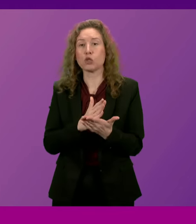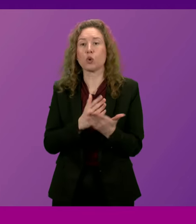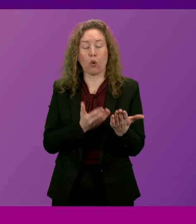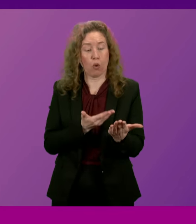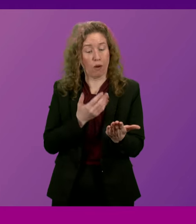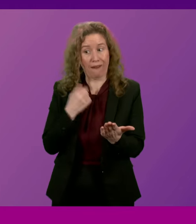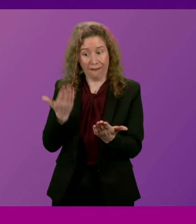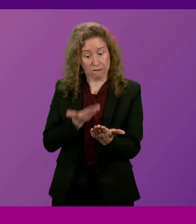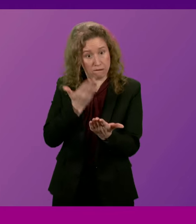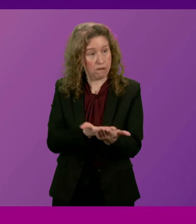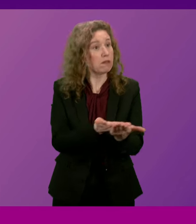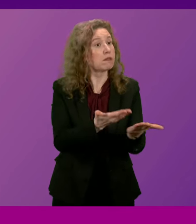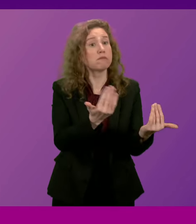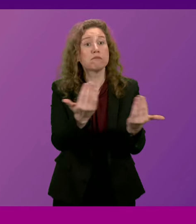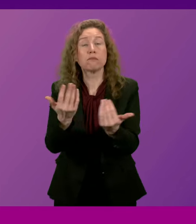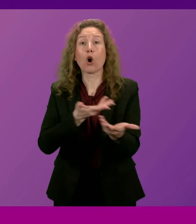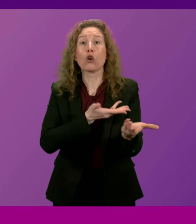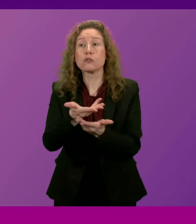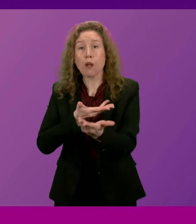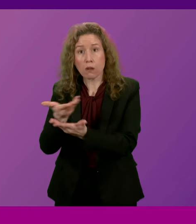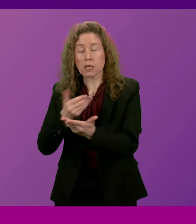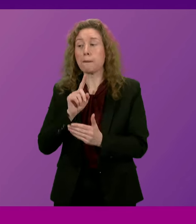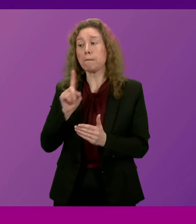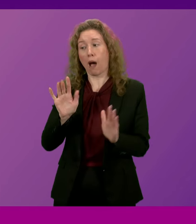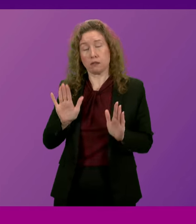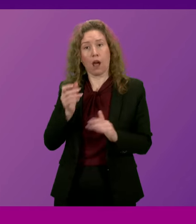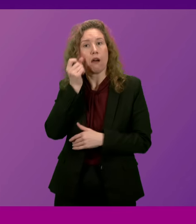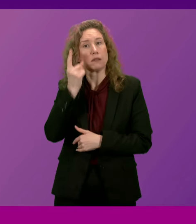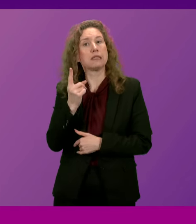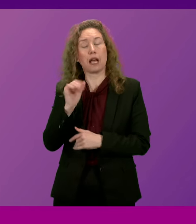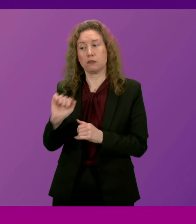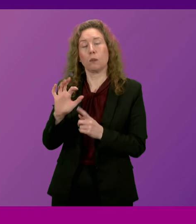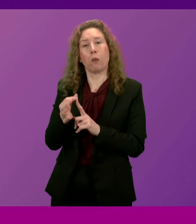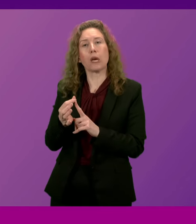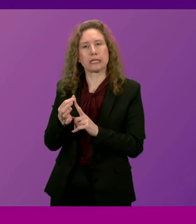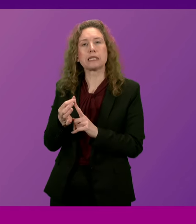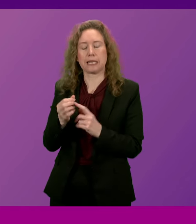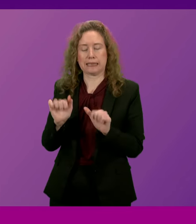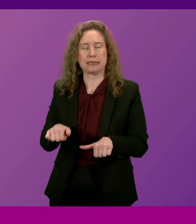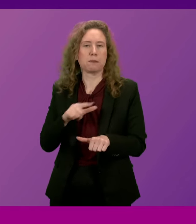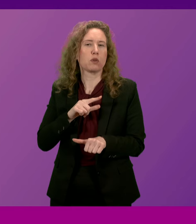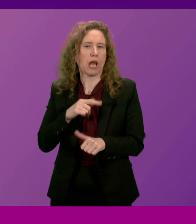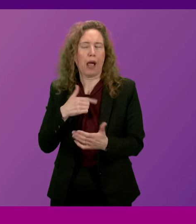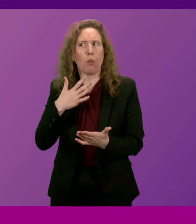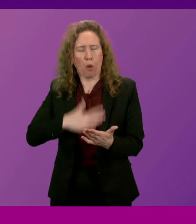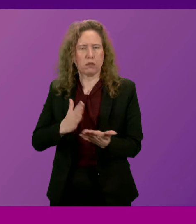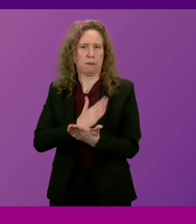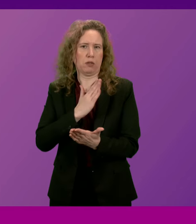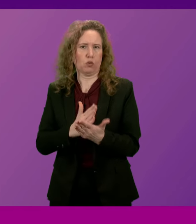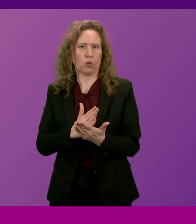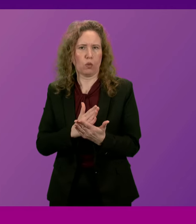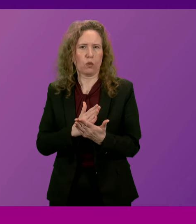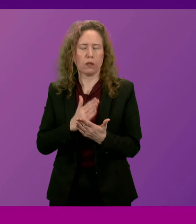subject of consultation. But having said that, I am sympathetic to the point that Douglas Ross raises because I do want to ensure